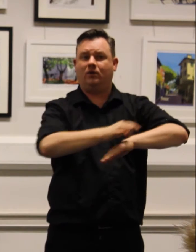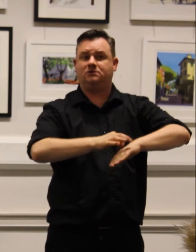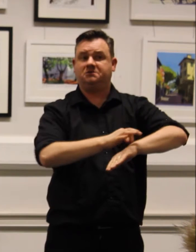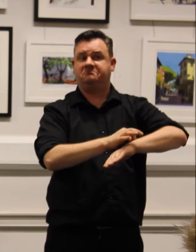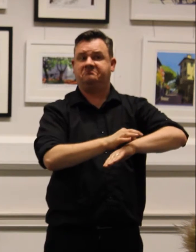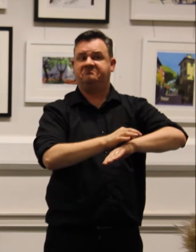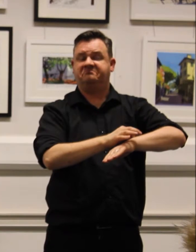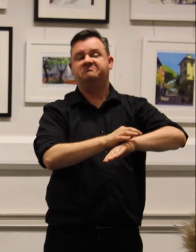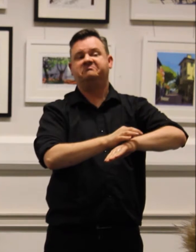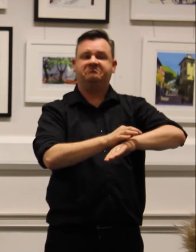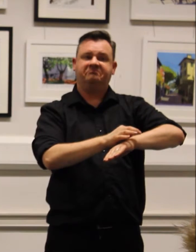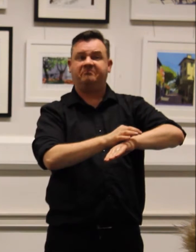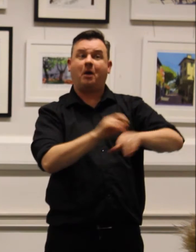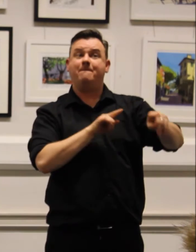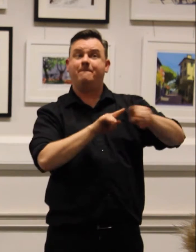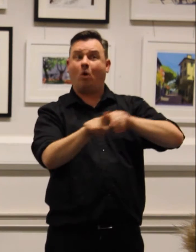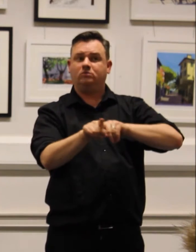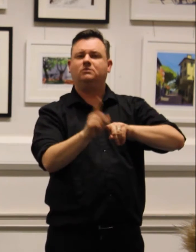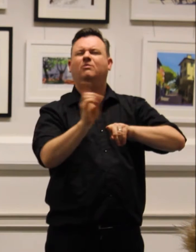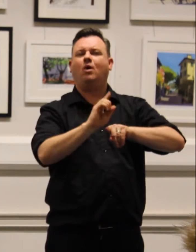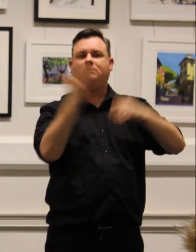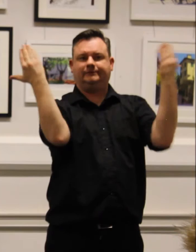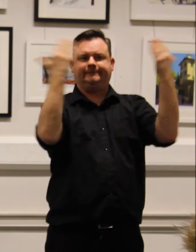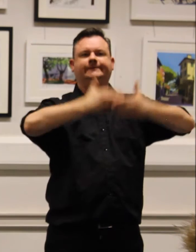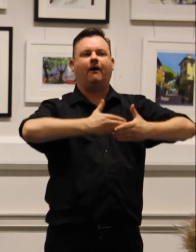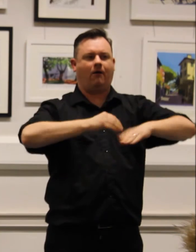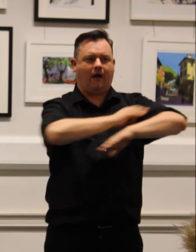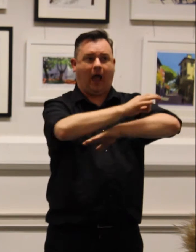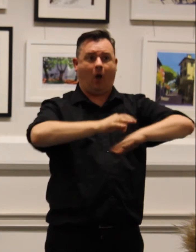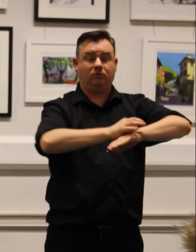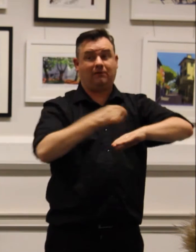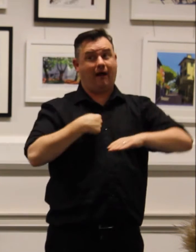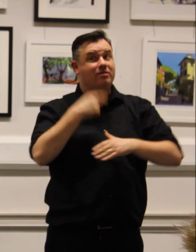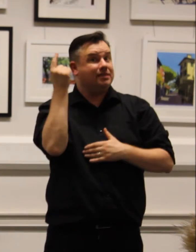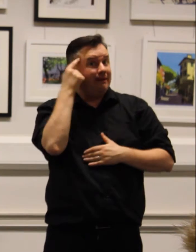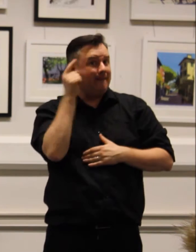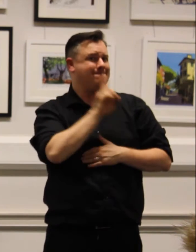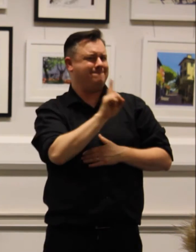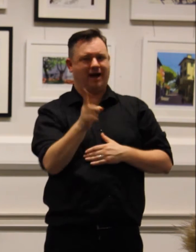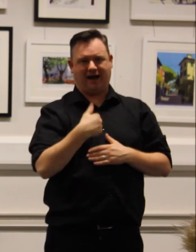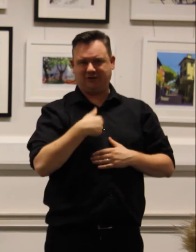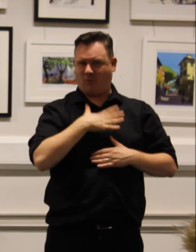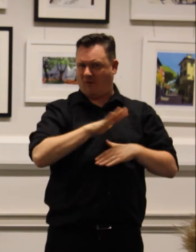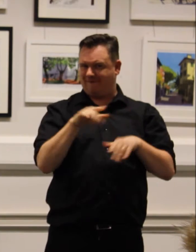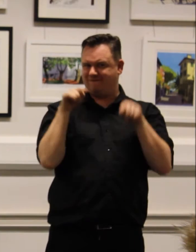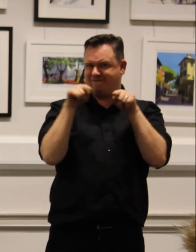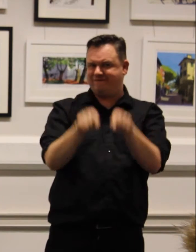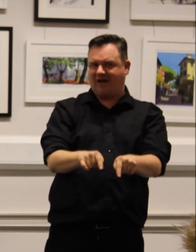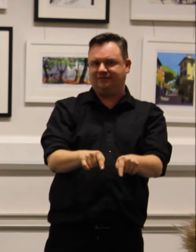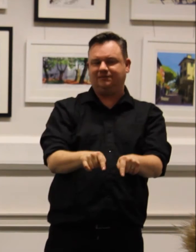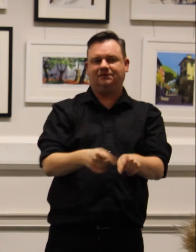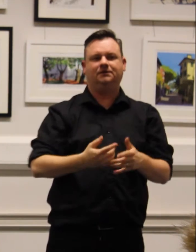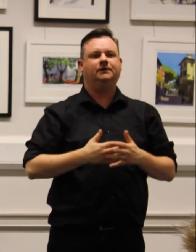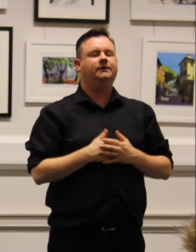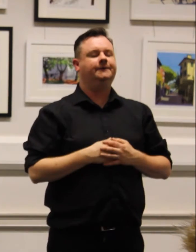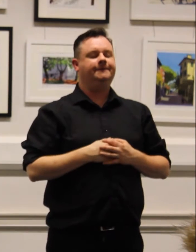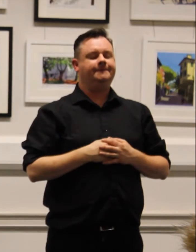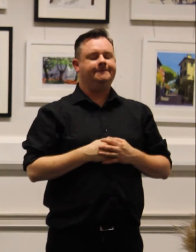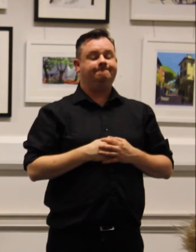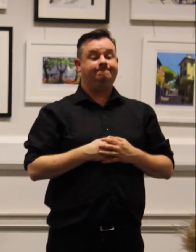Most of them are dark, I think, but I don't want to offend. I offer to buy you